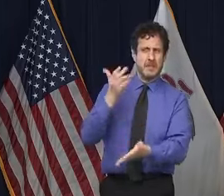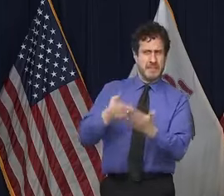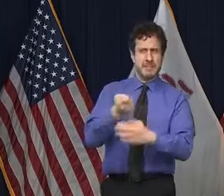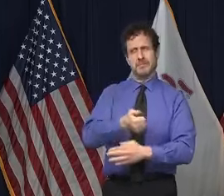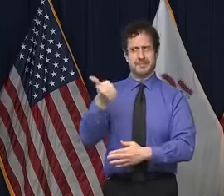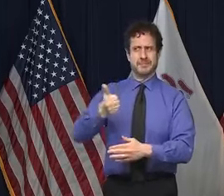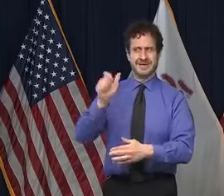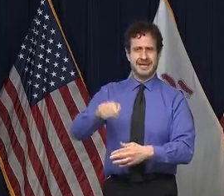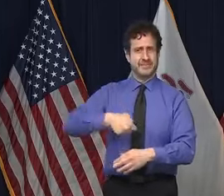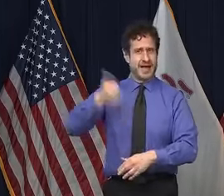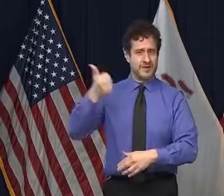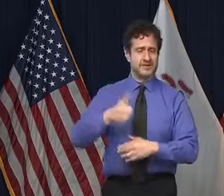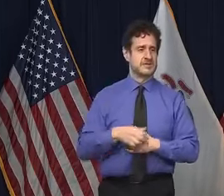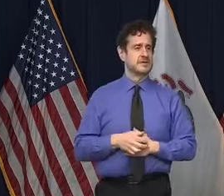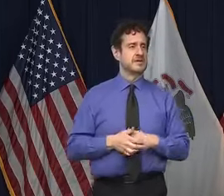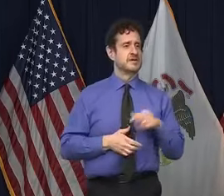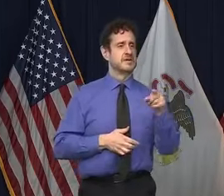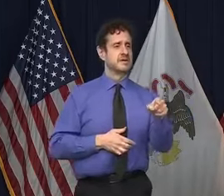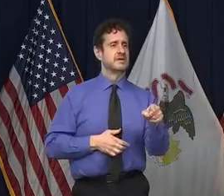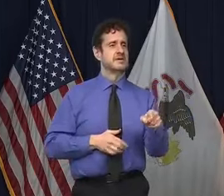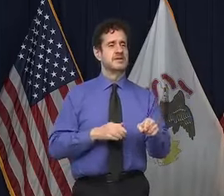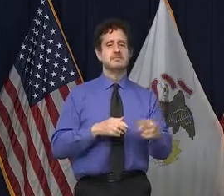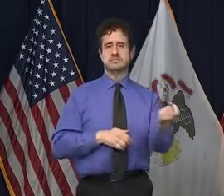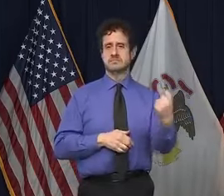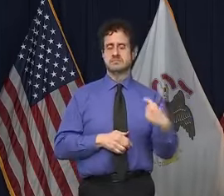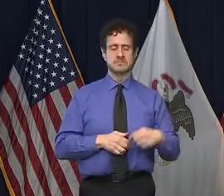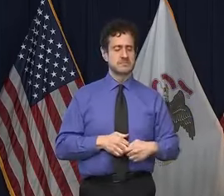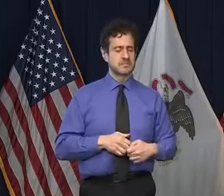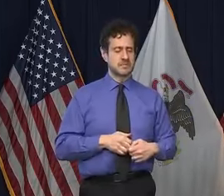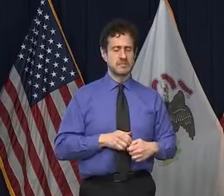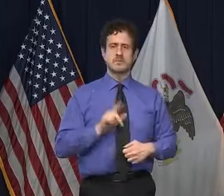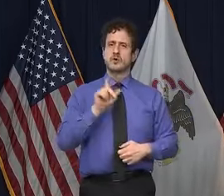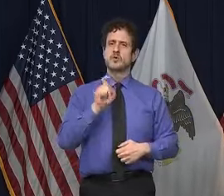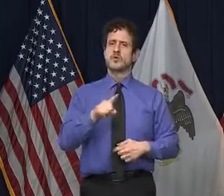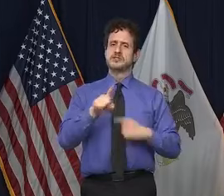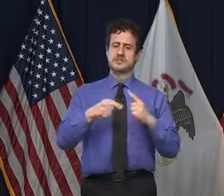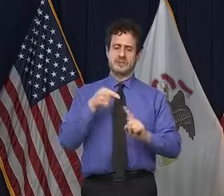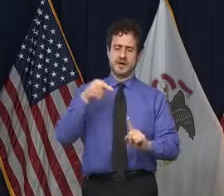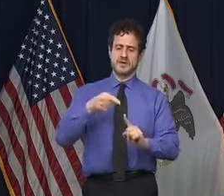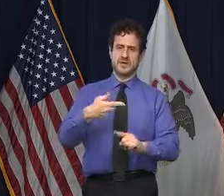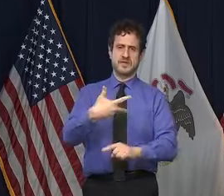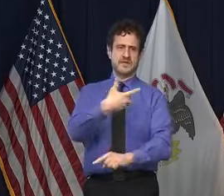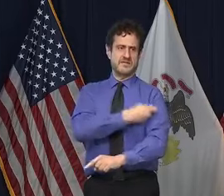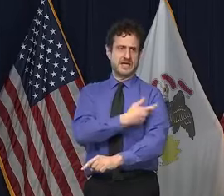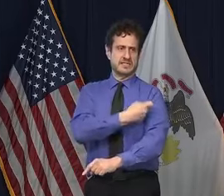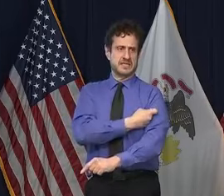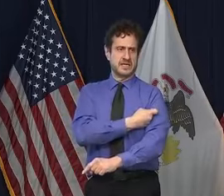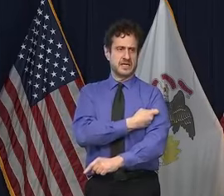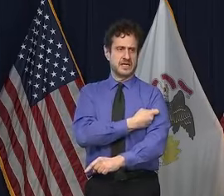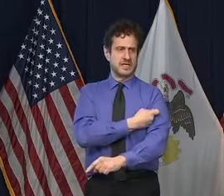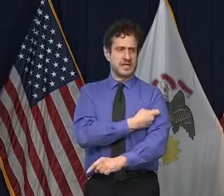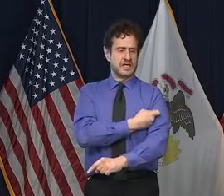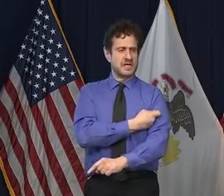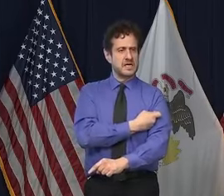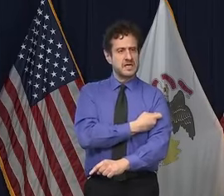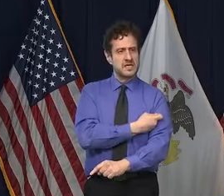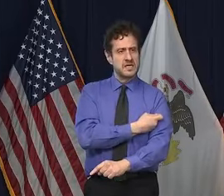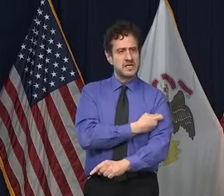sorry, let me get Craig and then I'll come back. Craig. questions related to the vaccine. First of all, what can you tell us about what came into O'Hare?